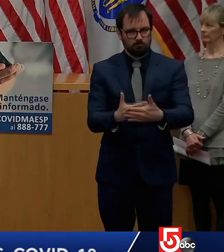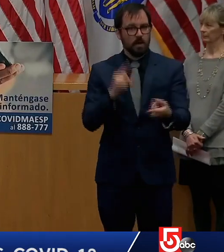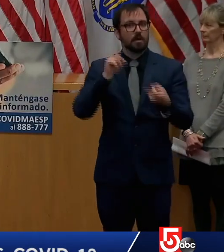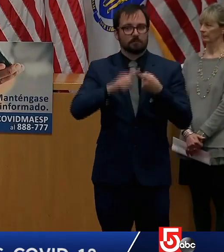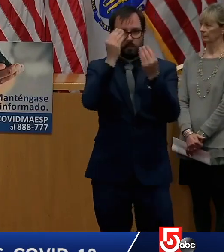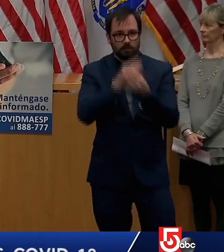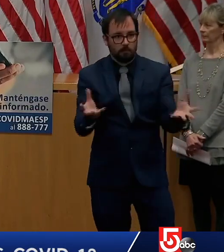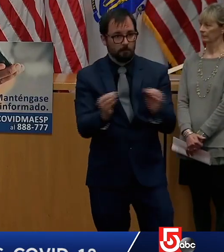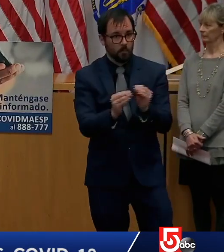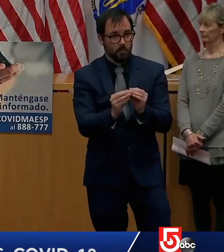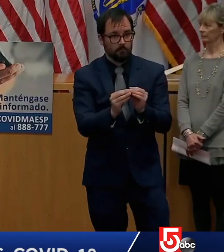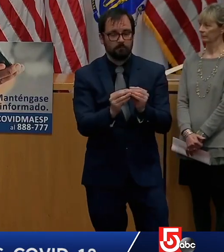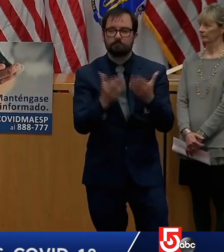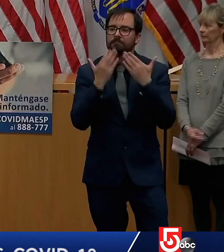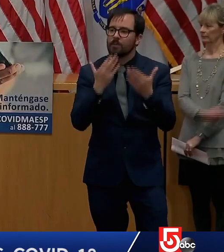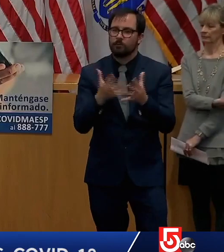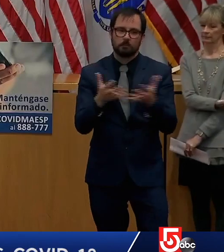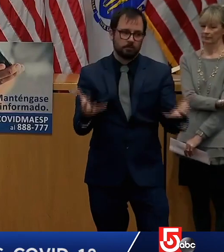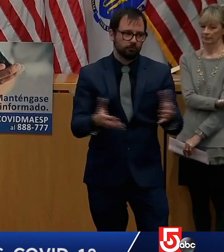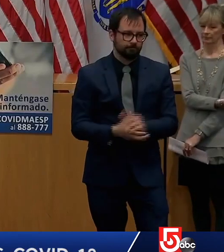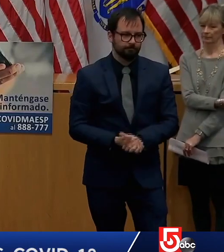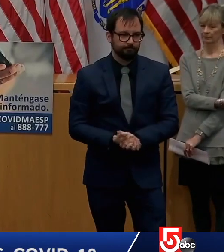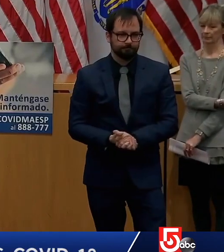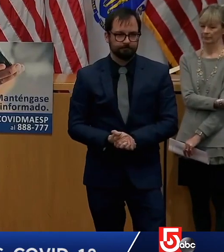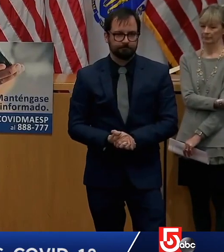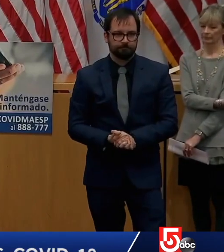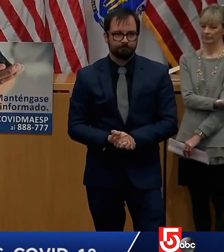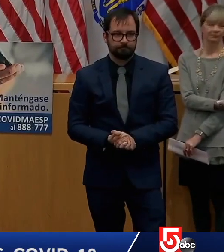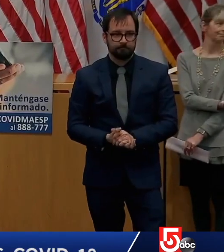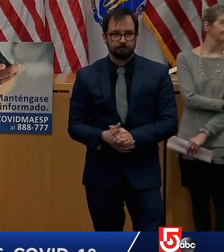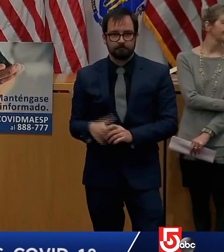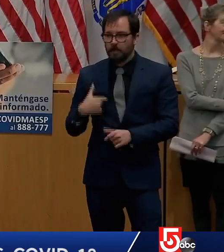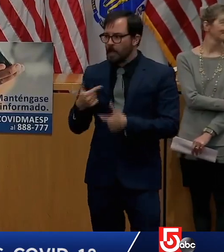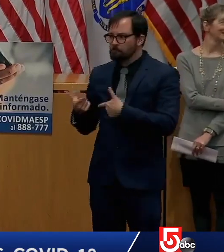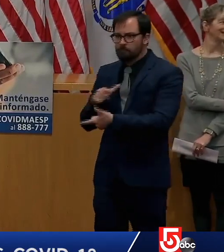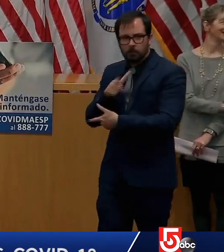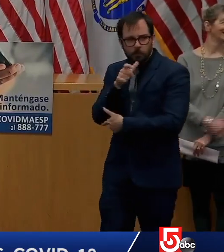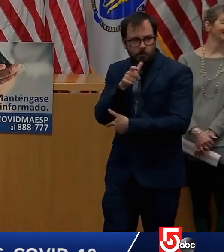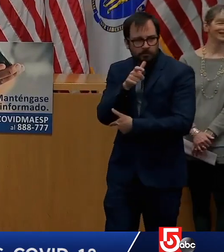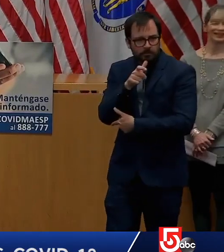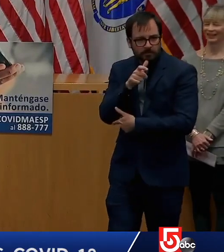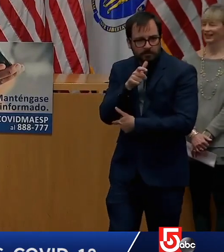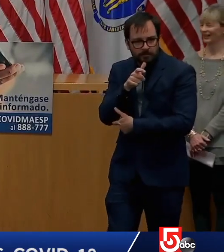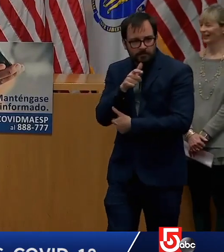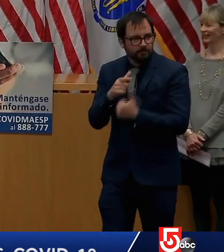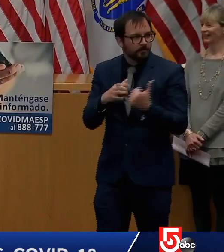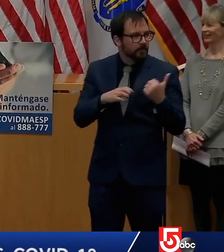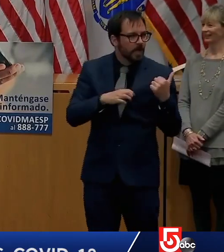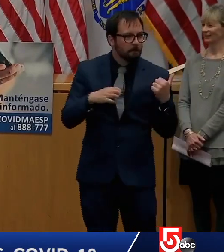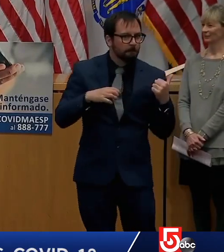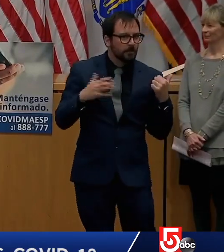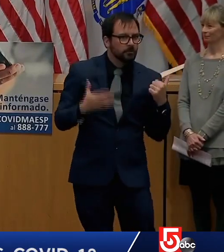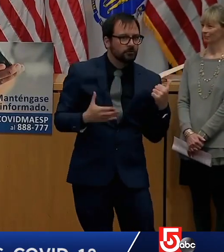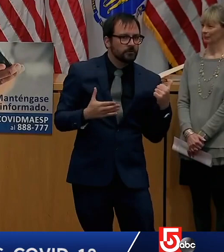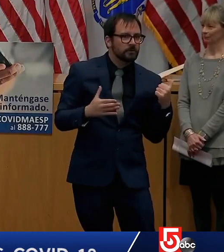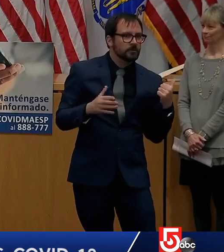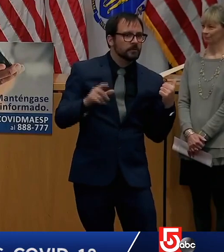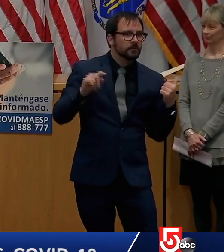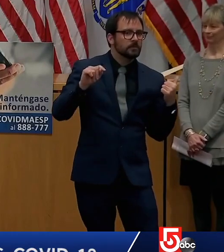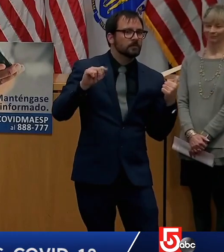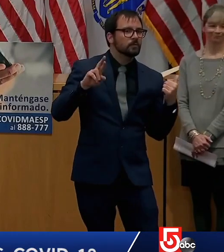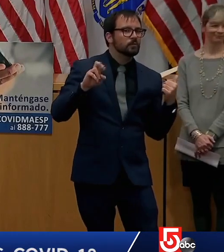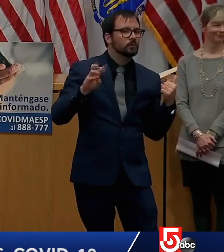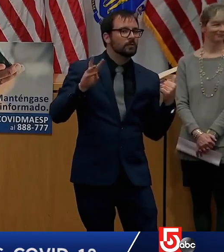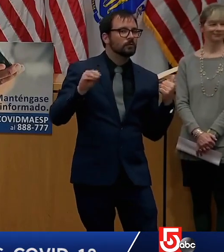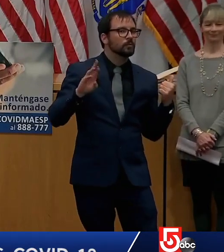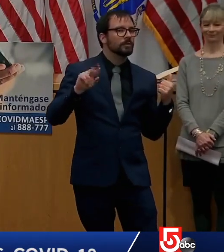And I believe I'm turning it over to Commissioner Trewergy. Is that correct? Early educationer? Commissioner Sam Anger-Trewergy.